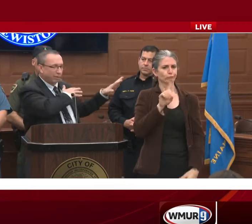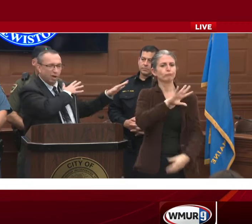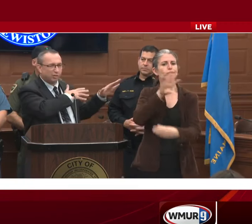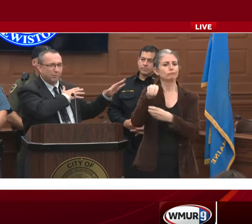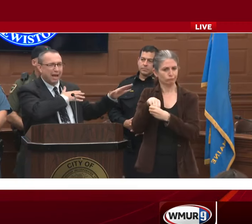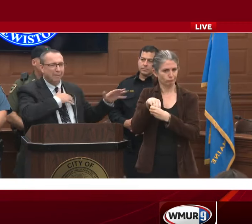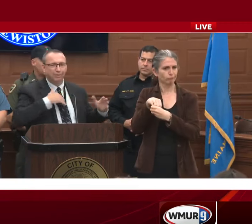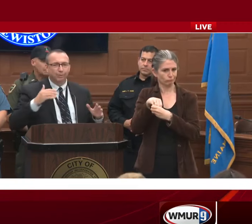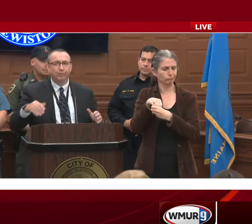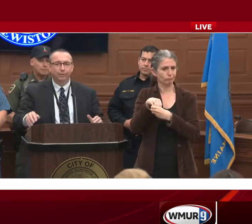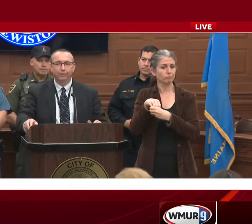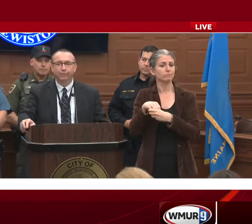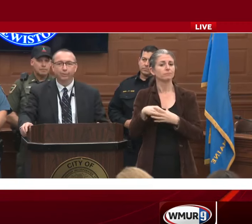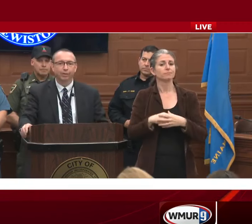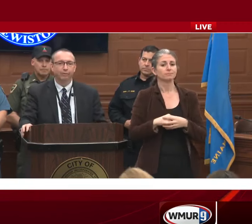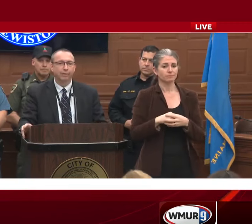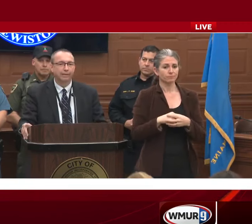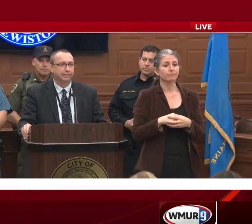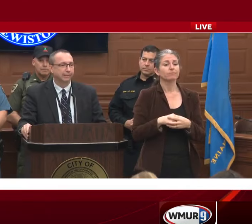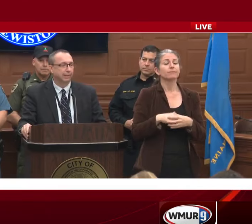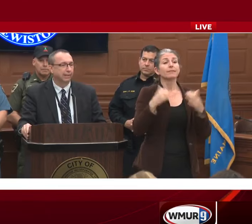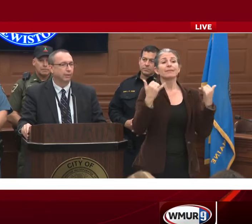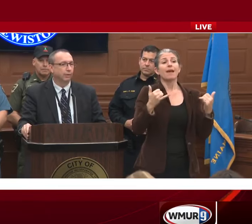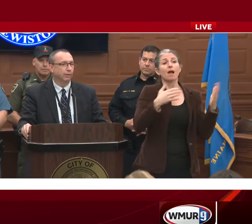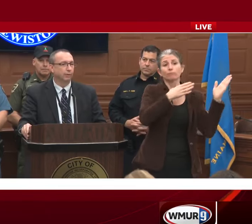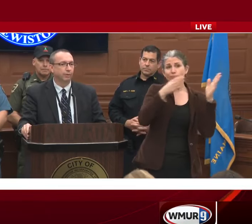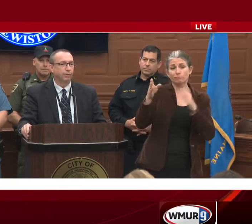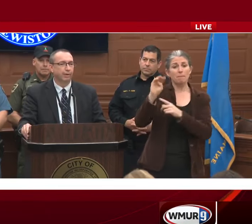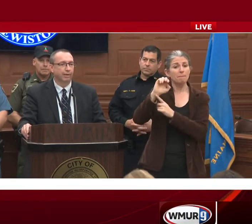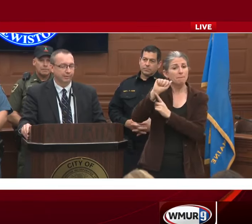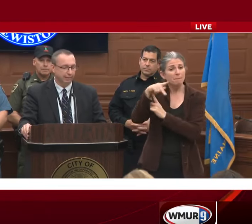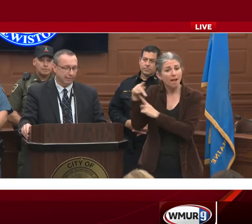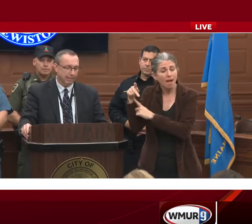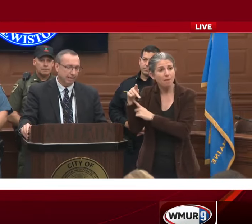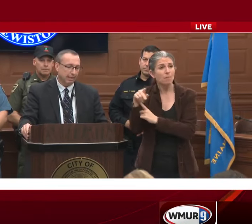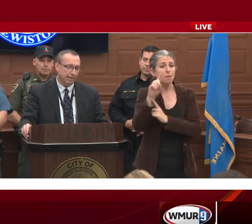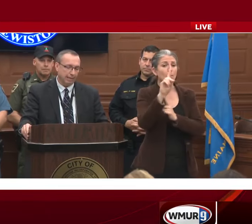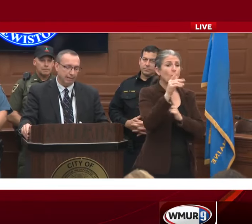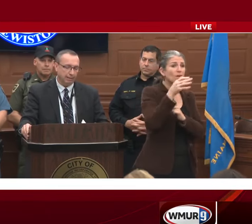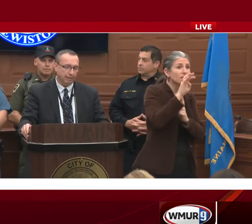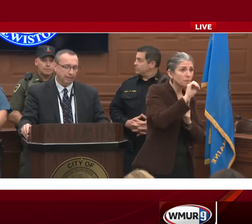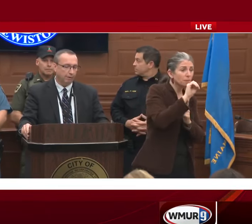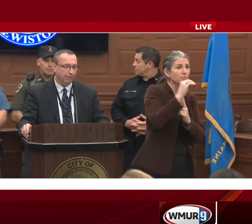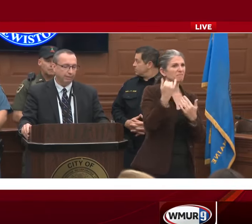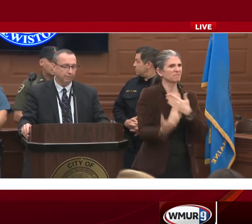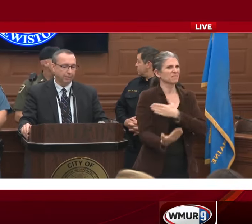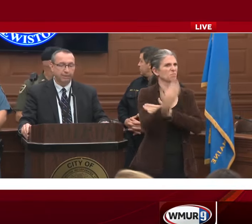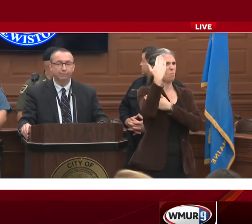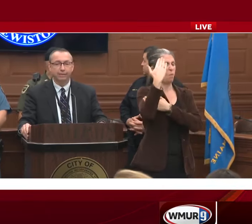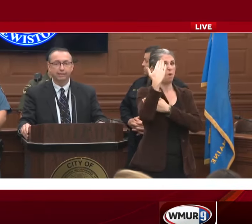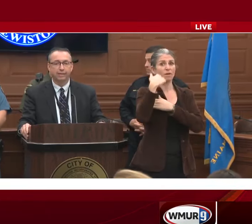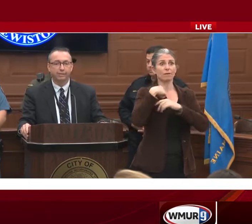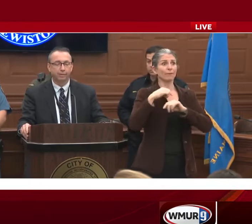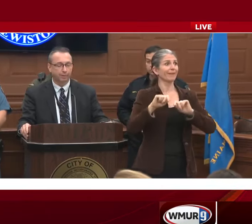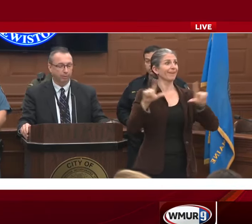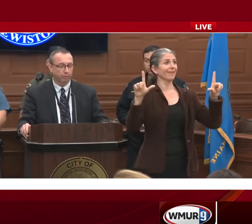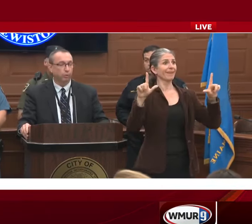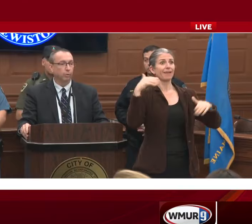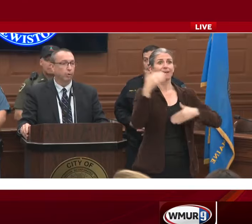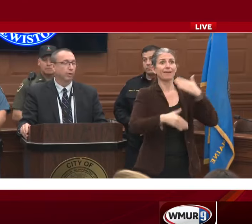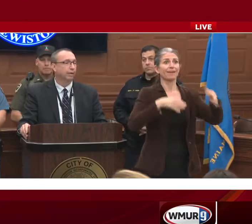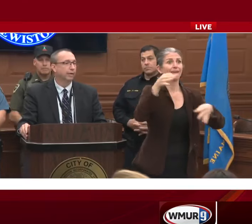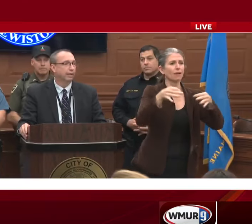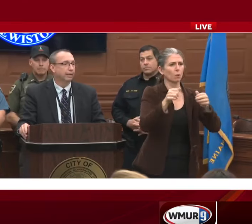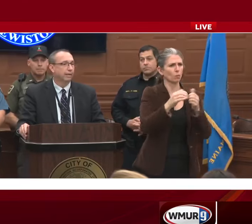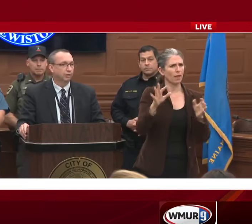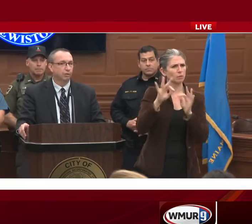lost our maps, the whole thing was a little bit of a mess earlier, to be quite honest. And our victims in this investigation, the people that are